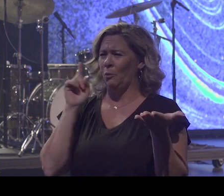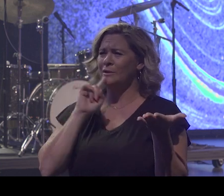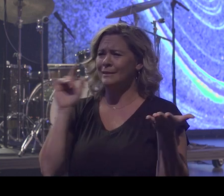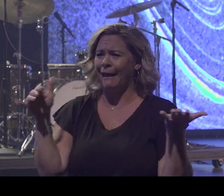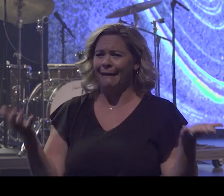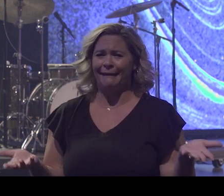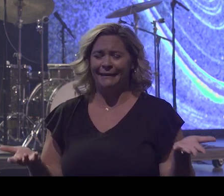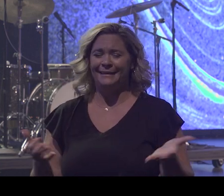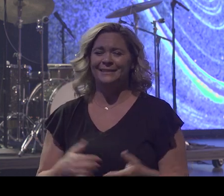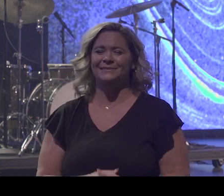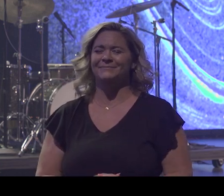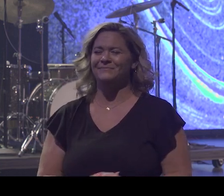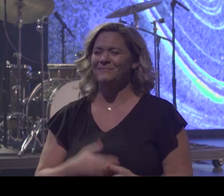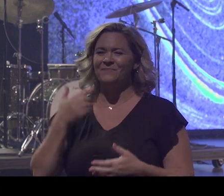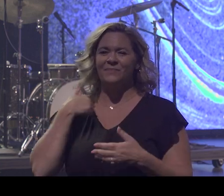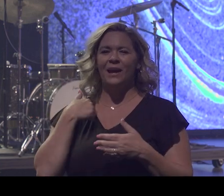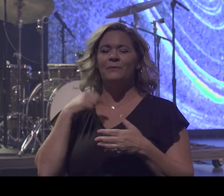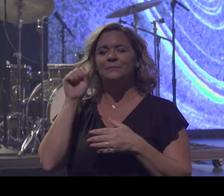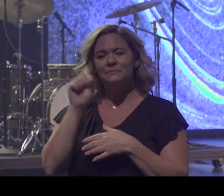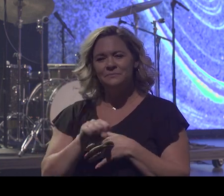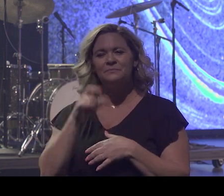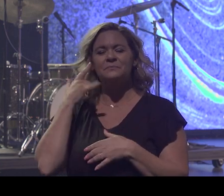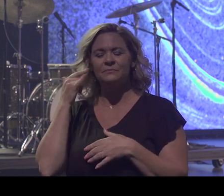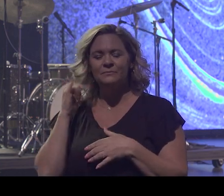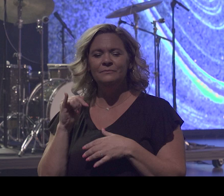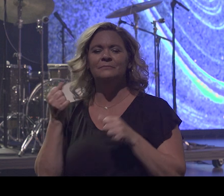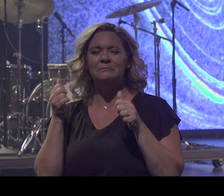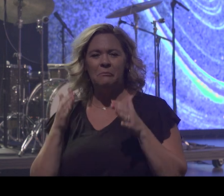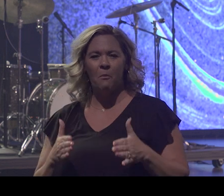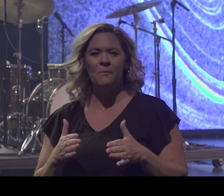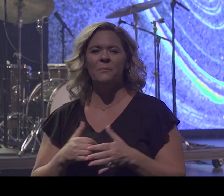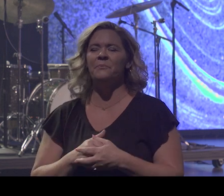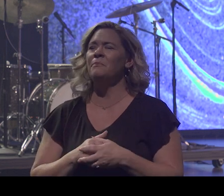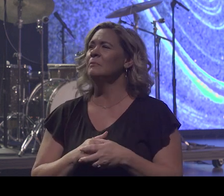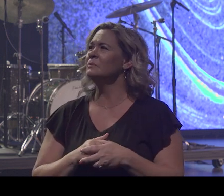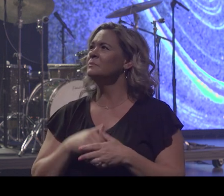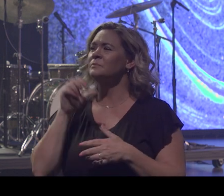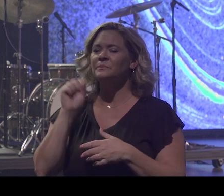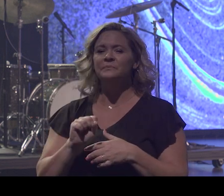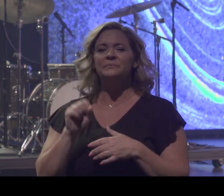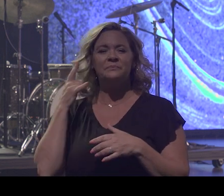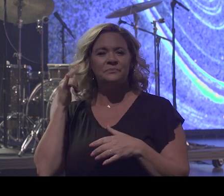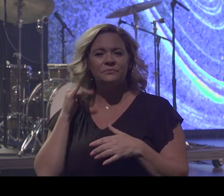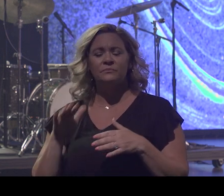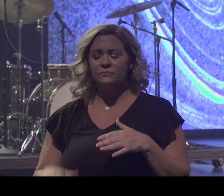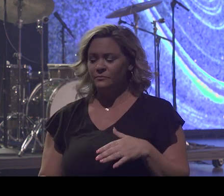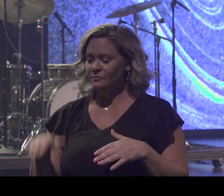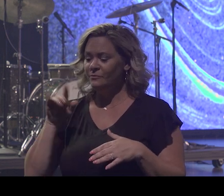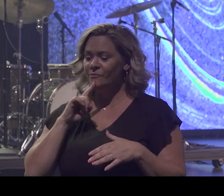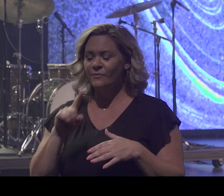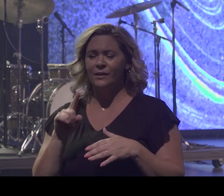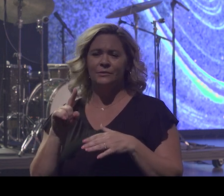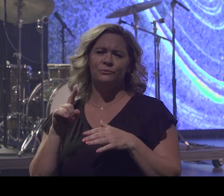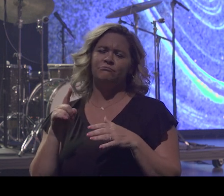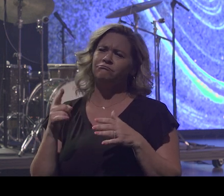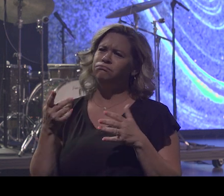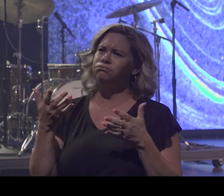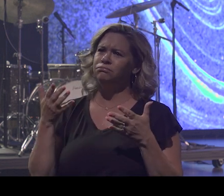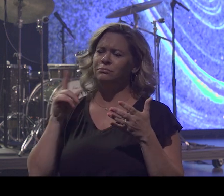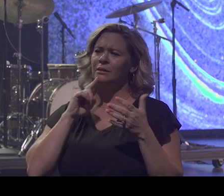You see, I was a Southern California player, you know, and I came from Southern California and I grew up as a fan of baseball and I grew up, you know, in the days